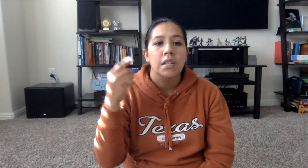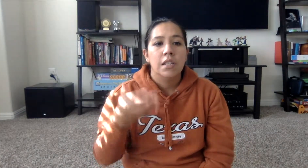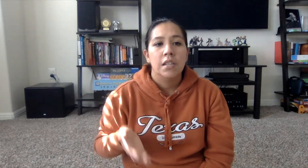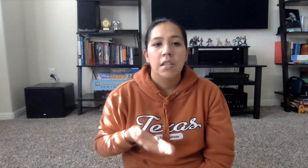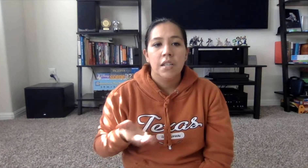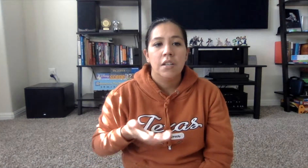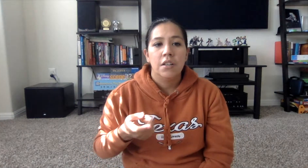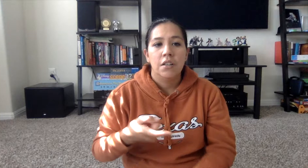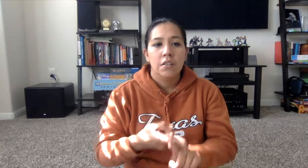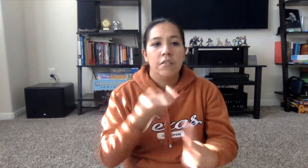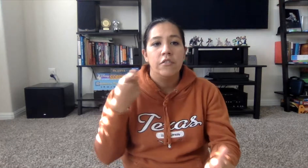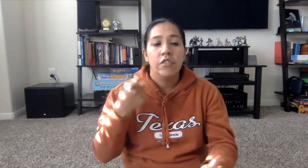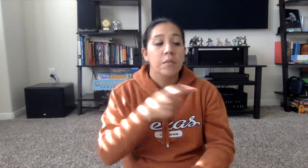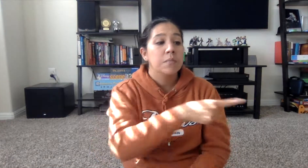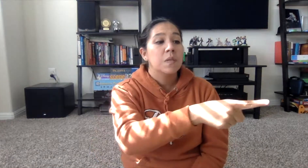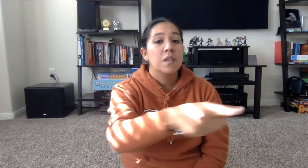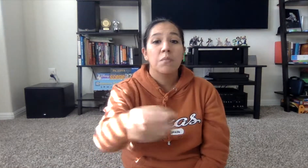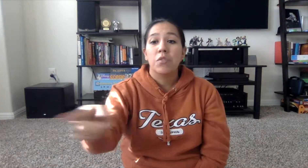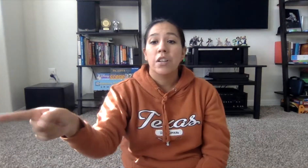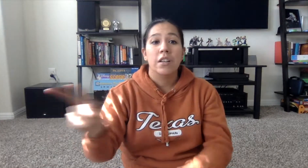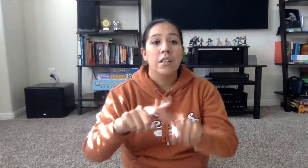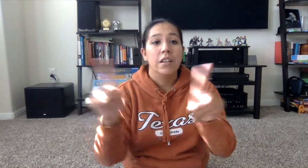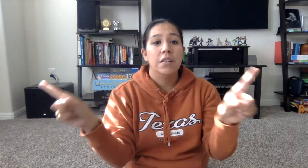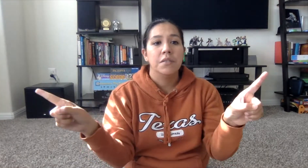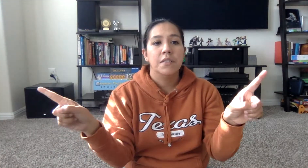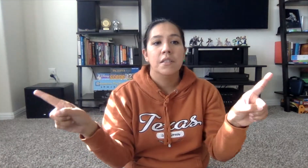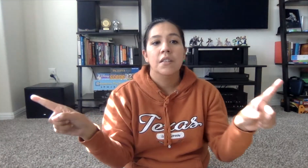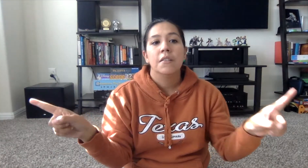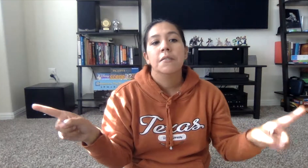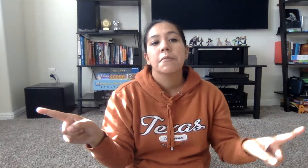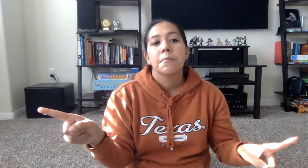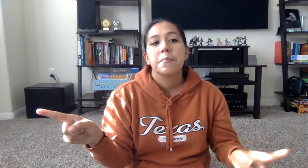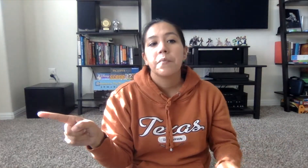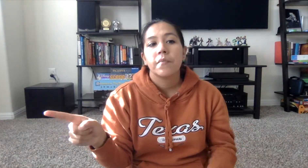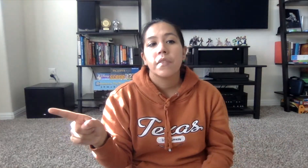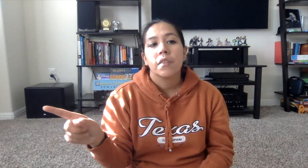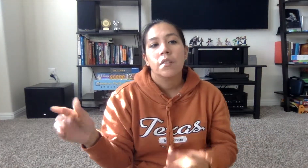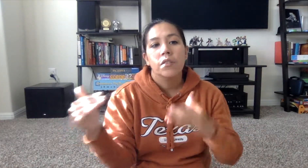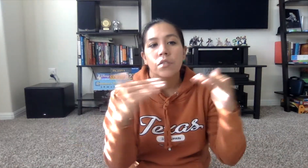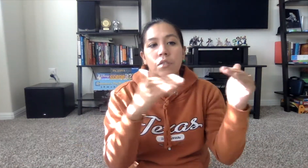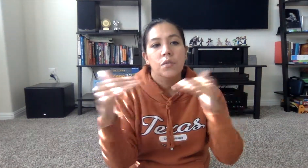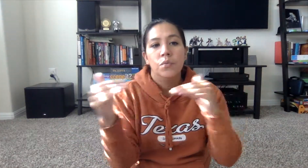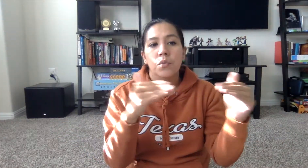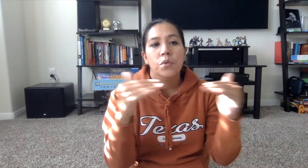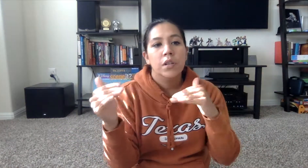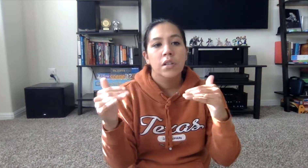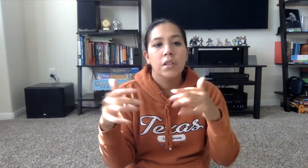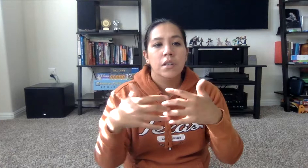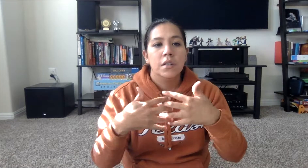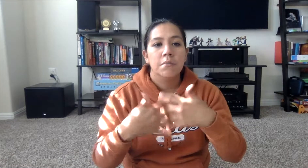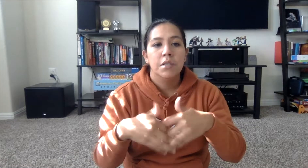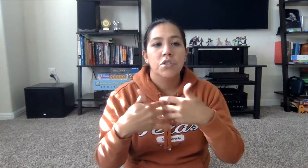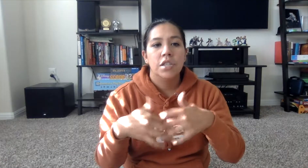here from somewhere else a war machine